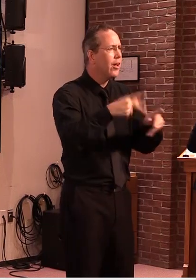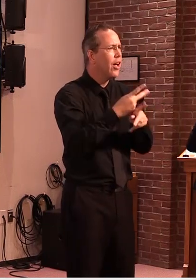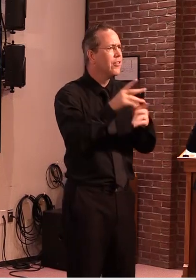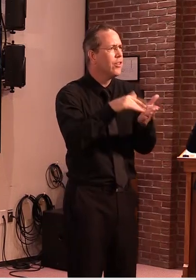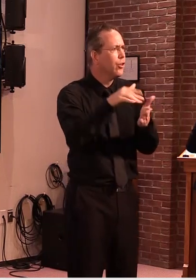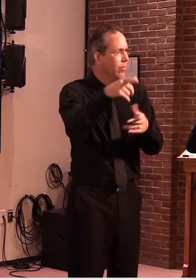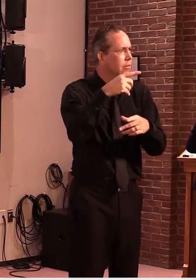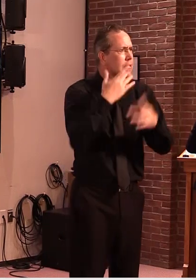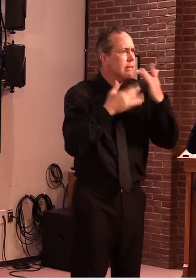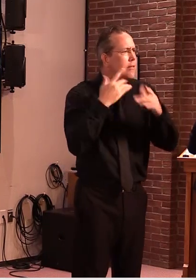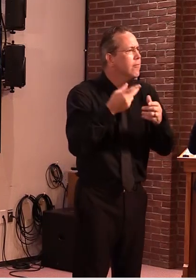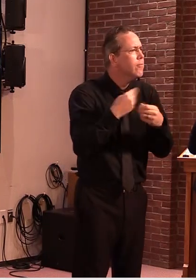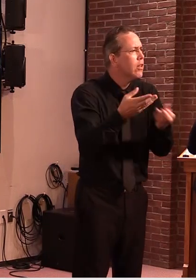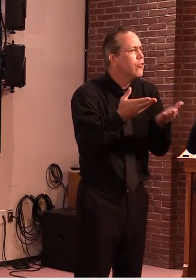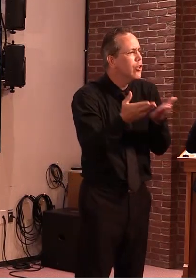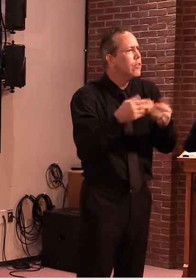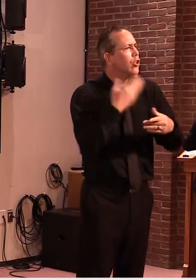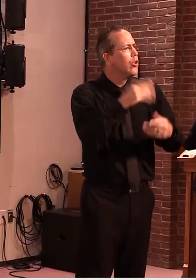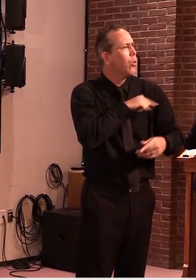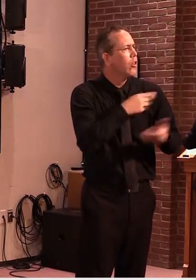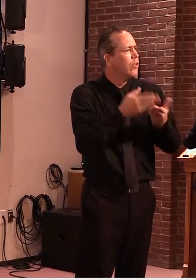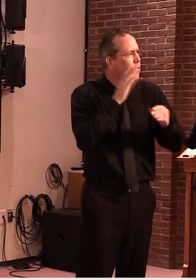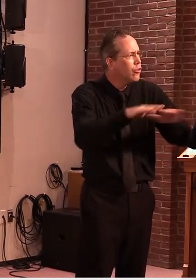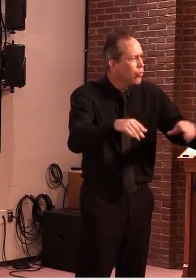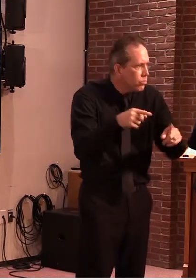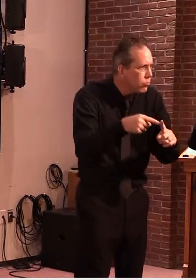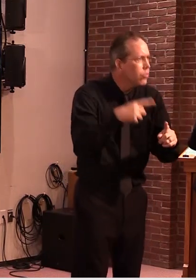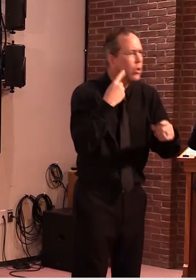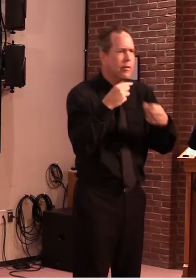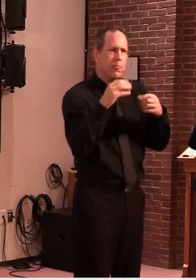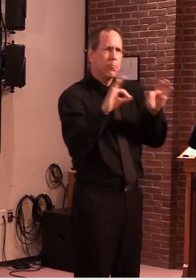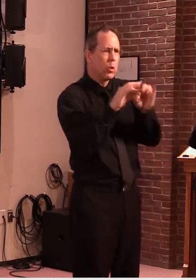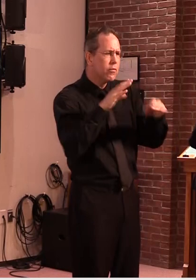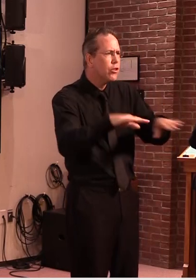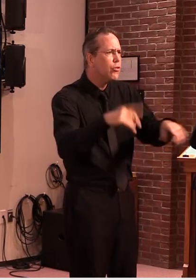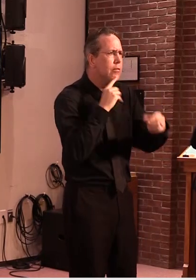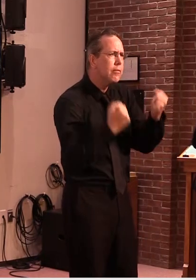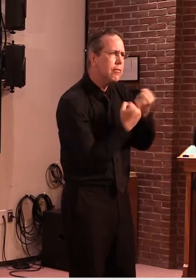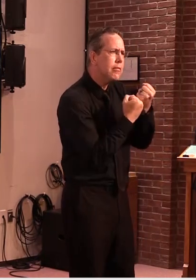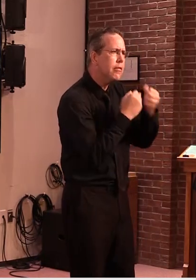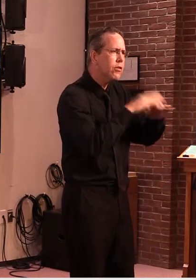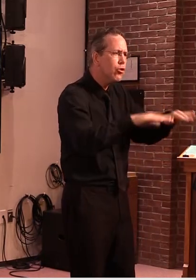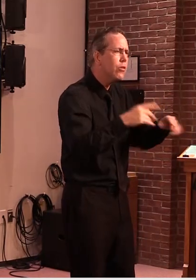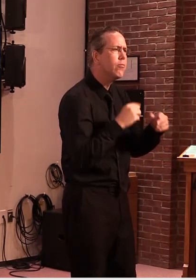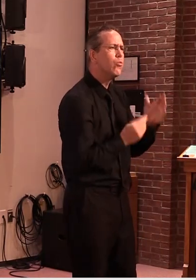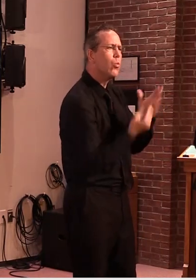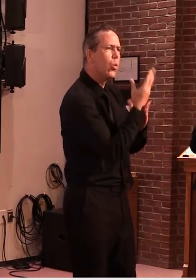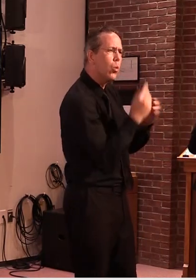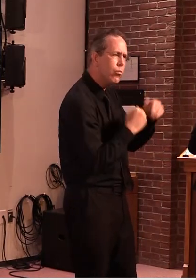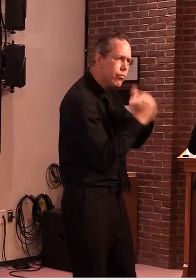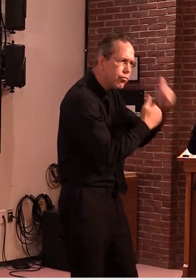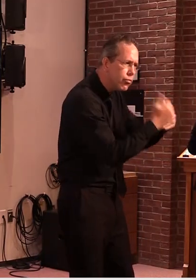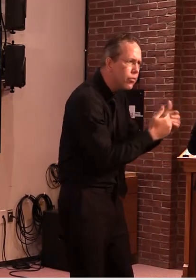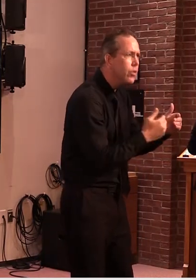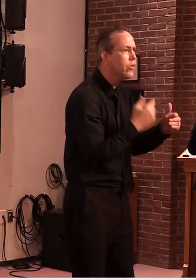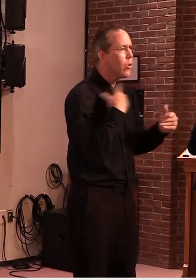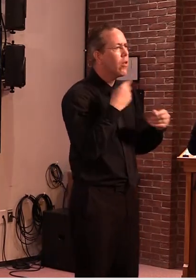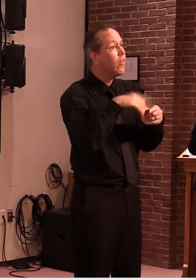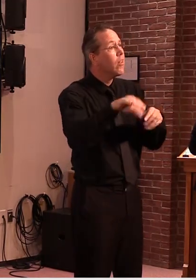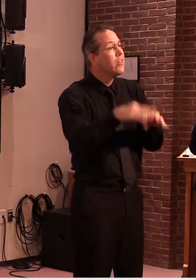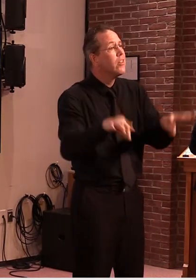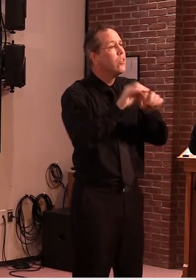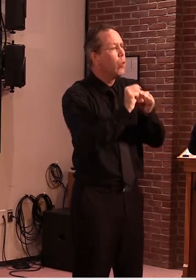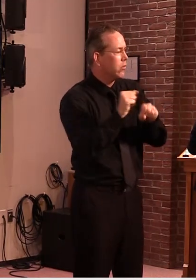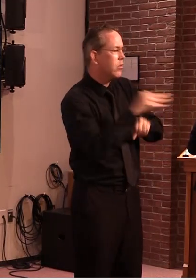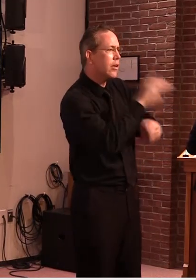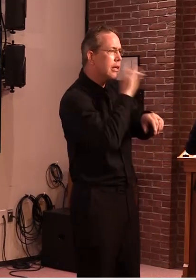families our child care providers stepped up during the pandemic staying open to support our frontline essential